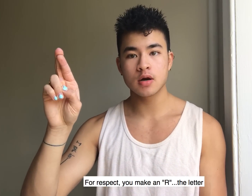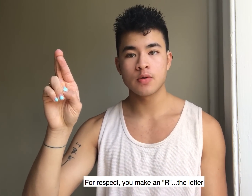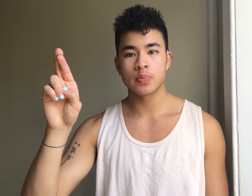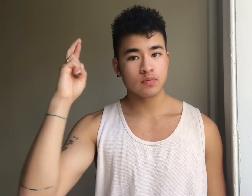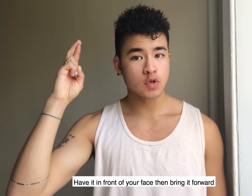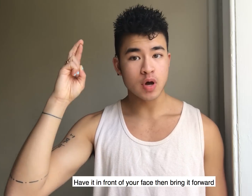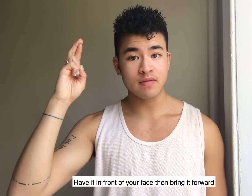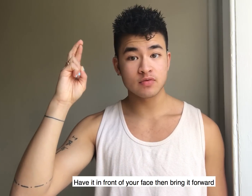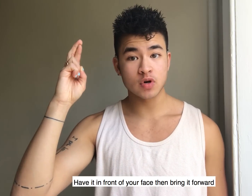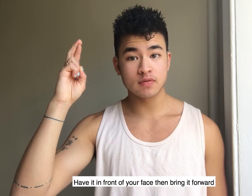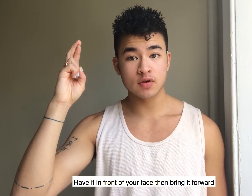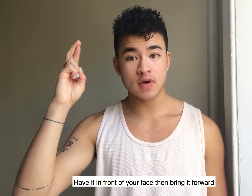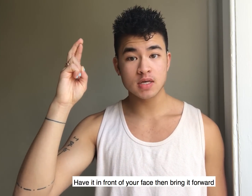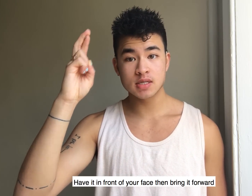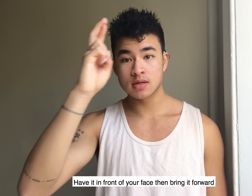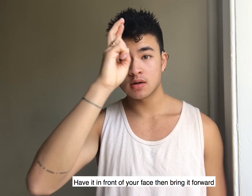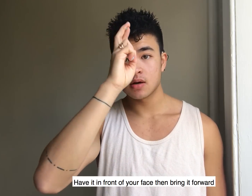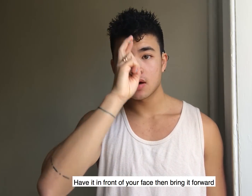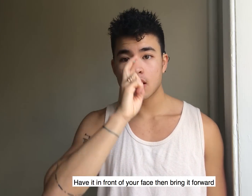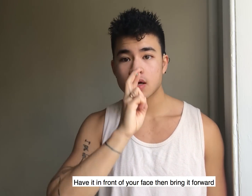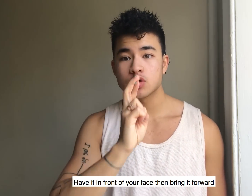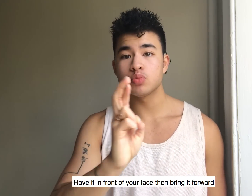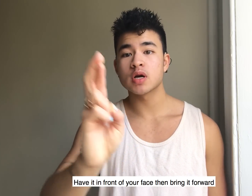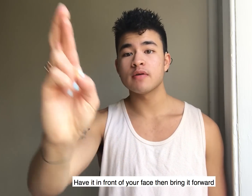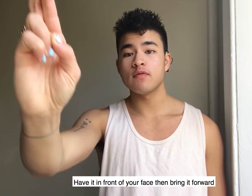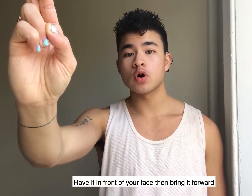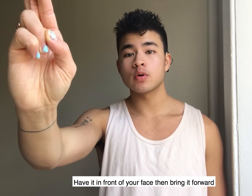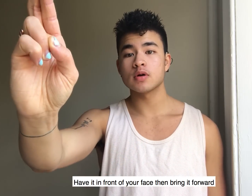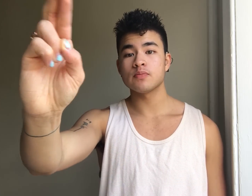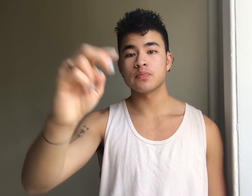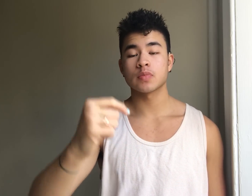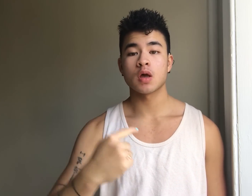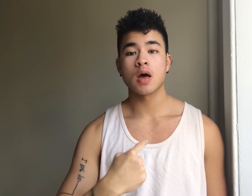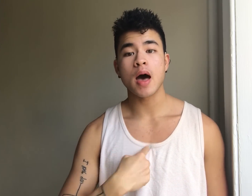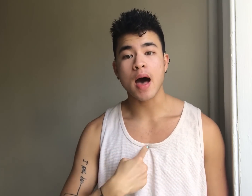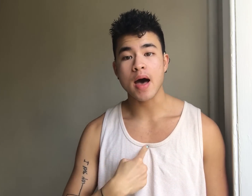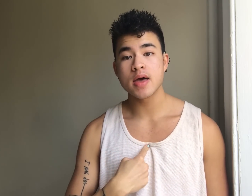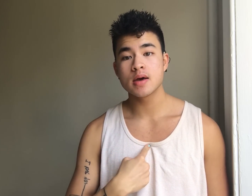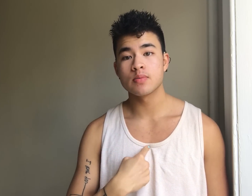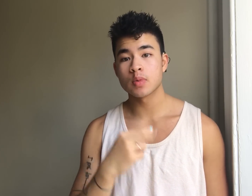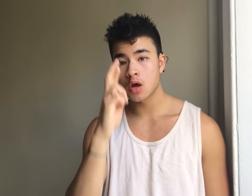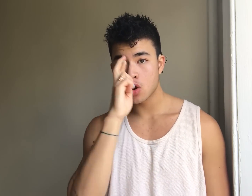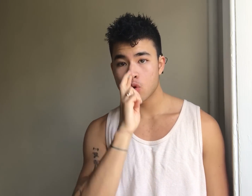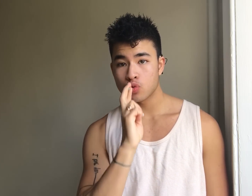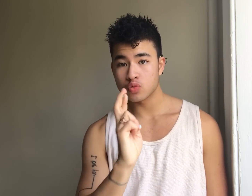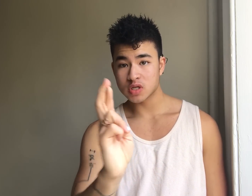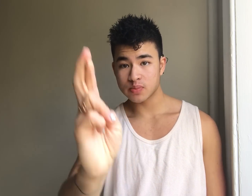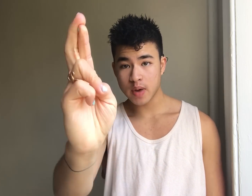you have it in front of your face and you bring it forward I respect